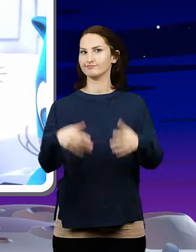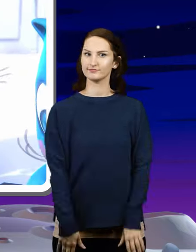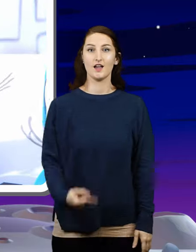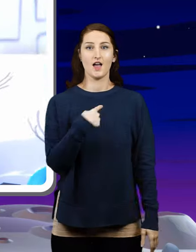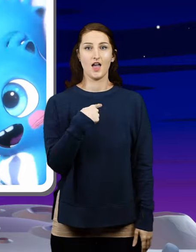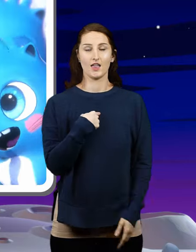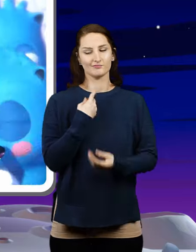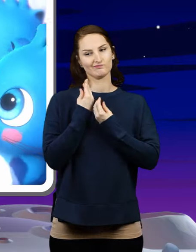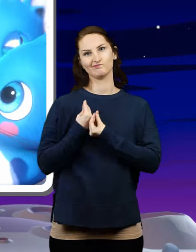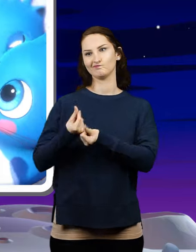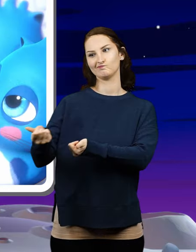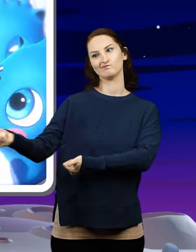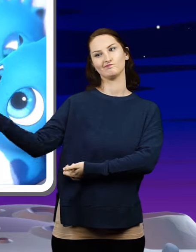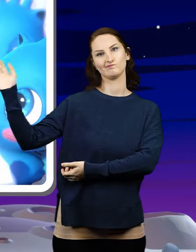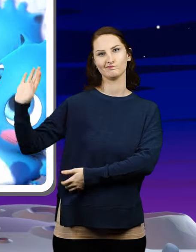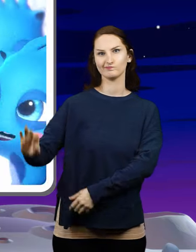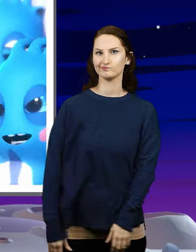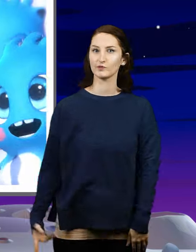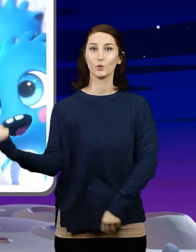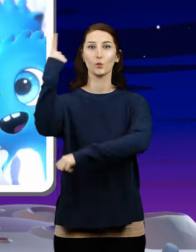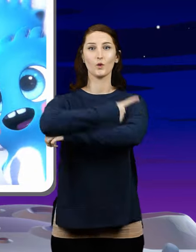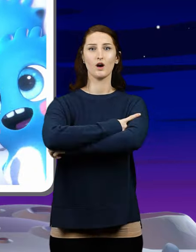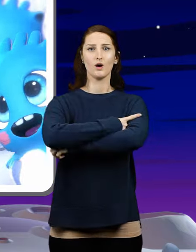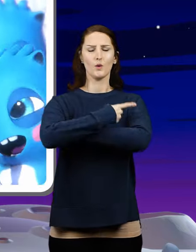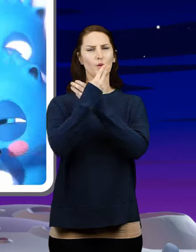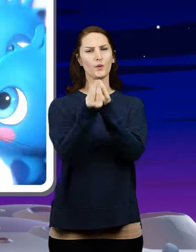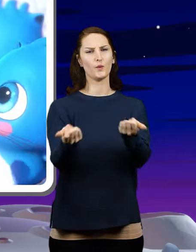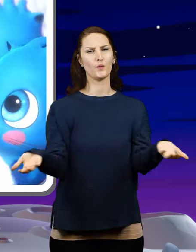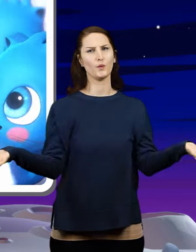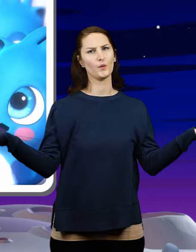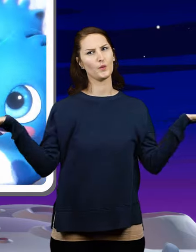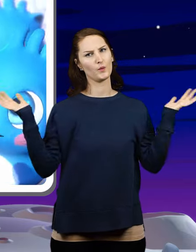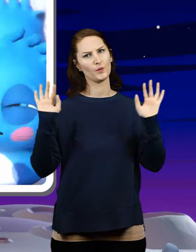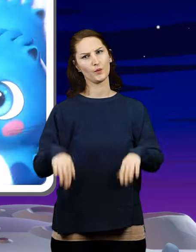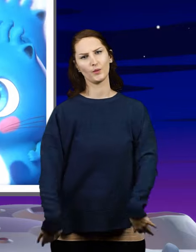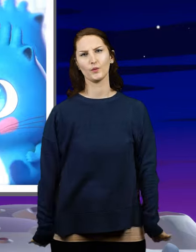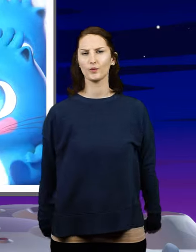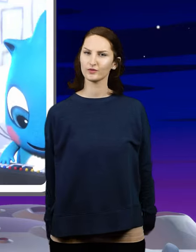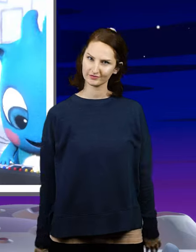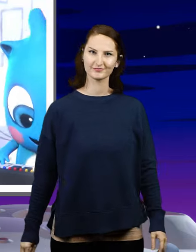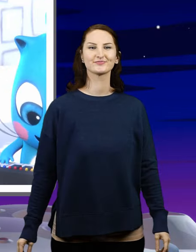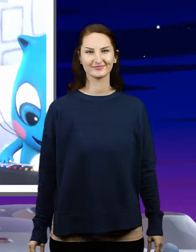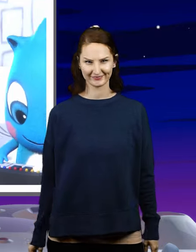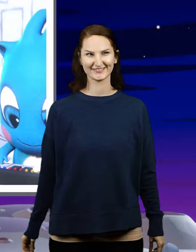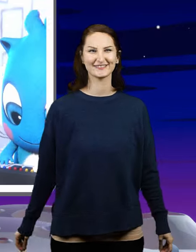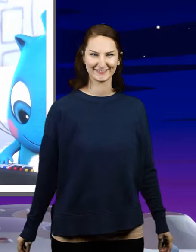I'll be gone God I'll I'll